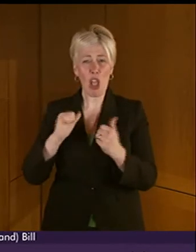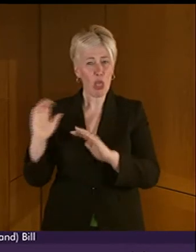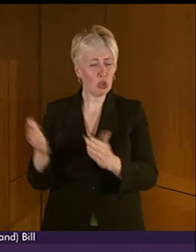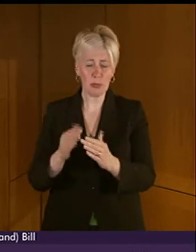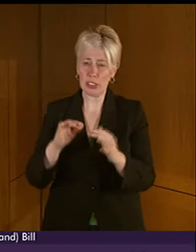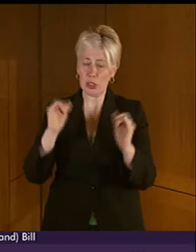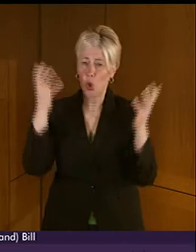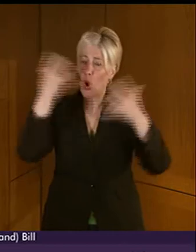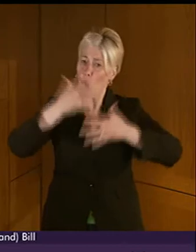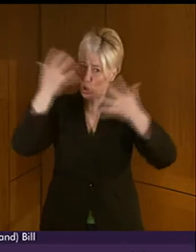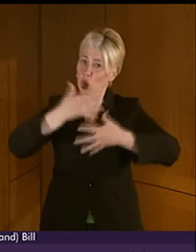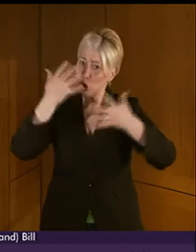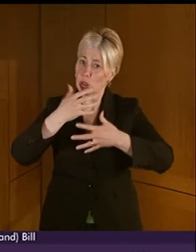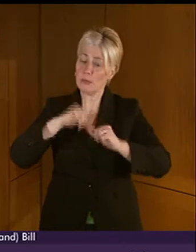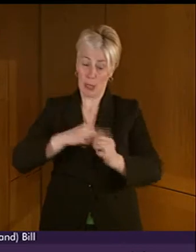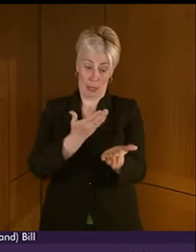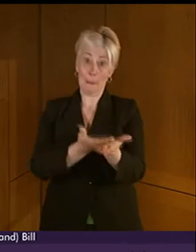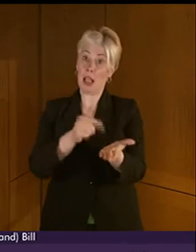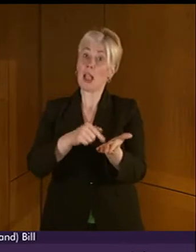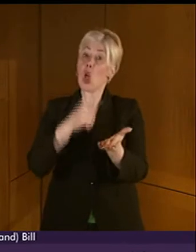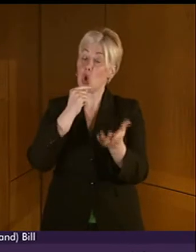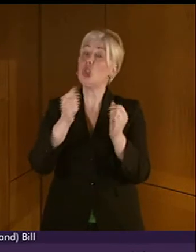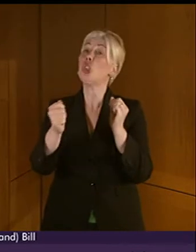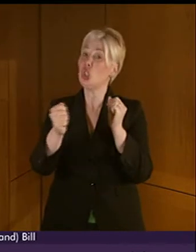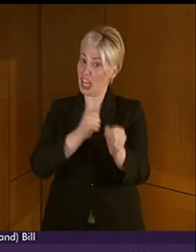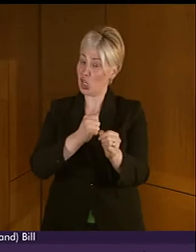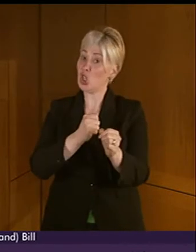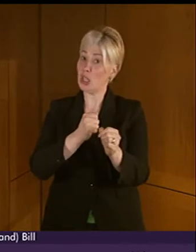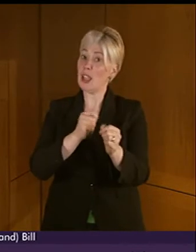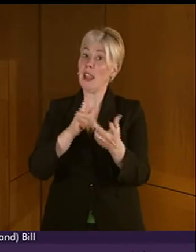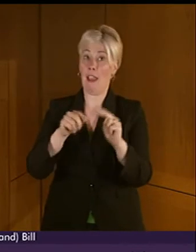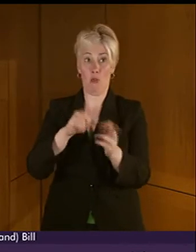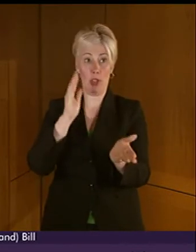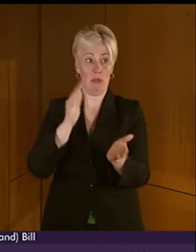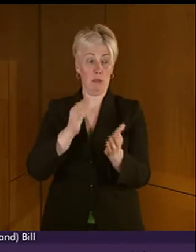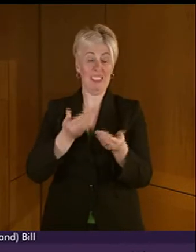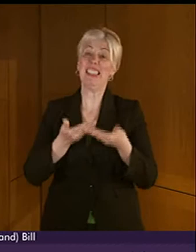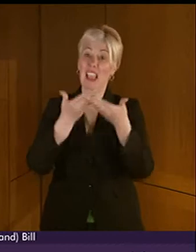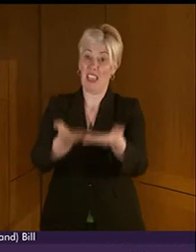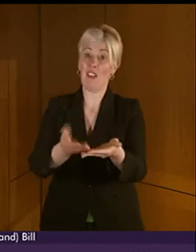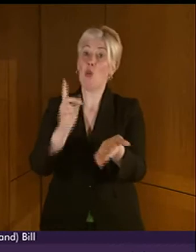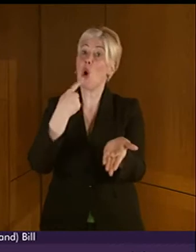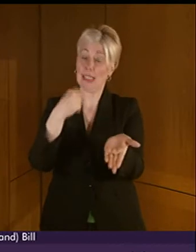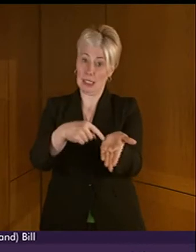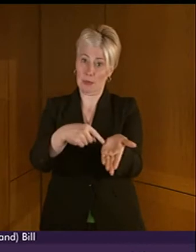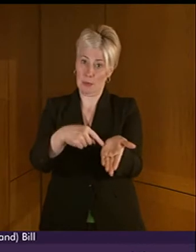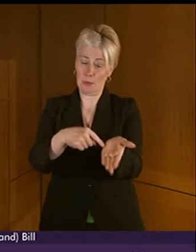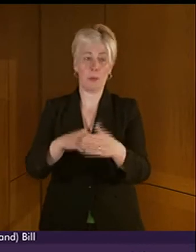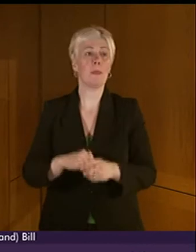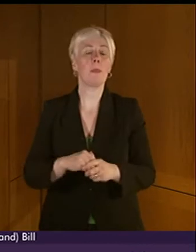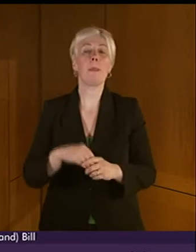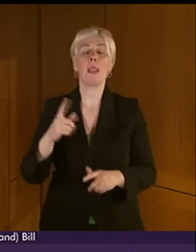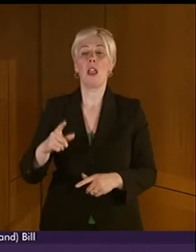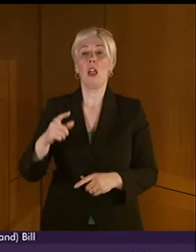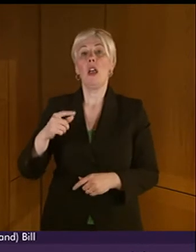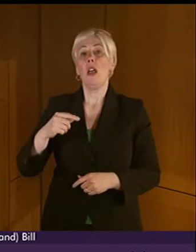This bill could change this statistic for the better if the policy intentions are delivered. Another topic that the Educational Committee and